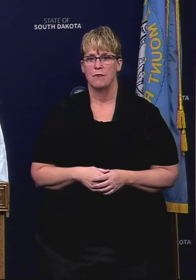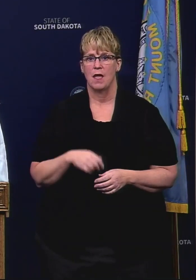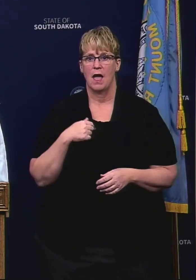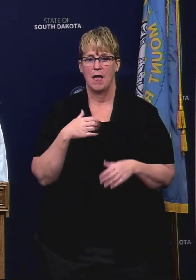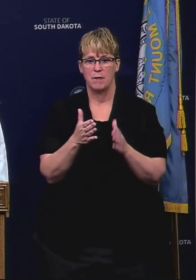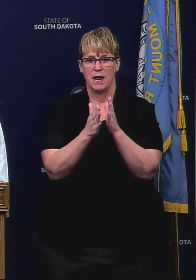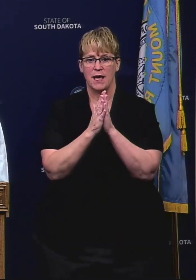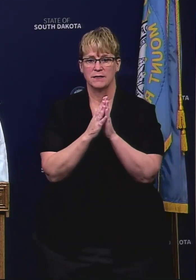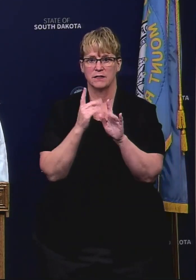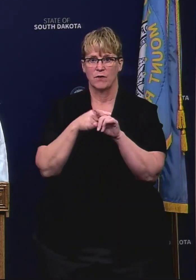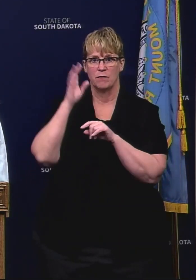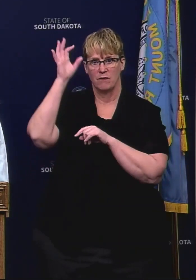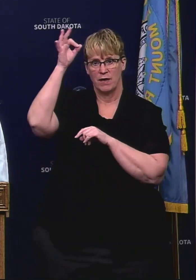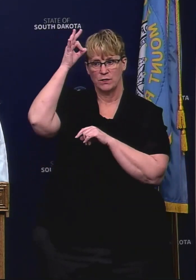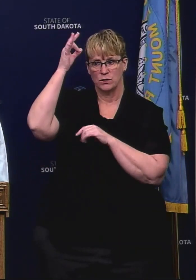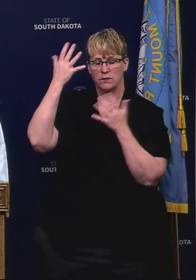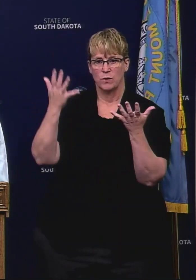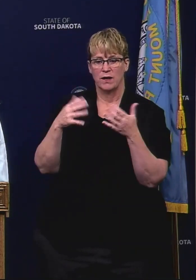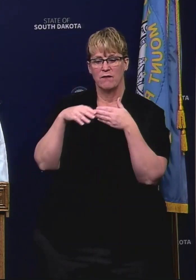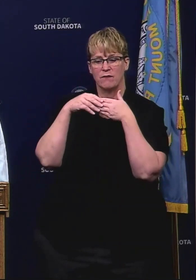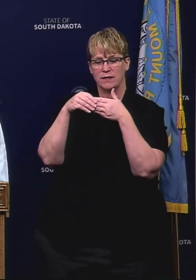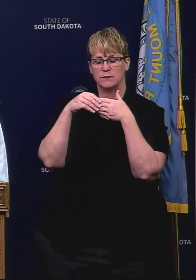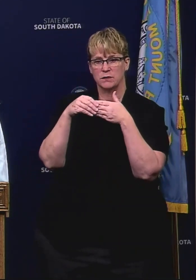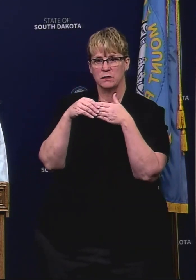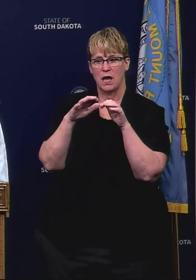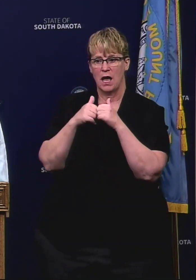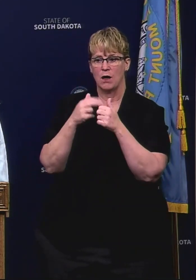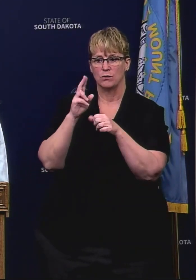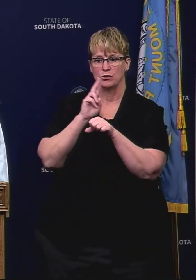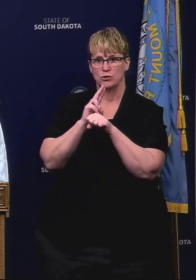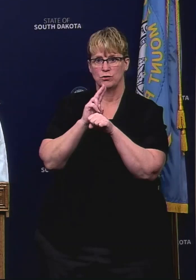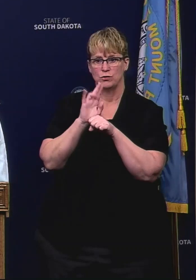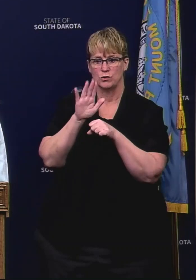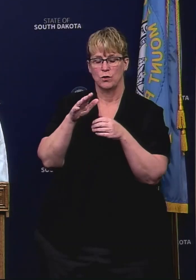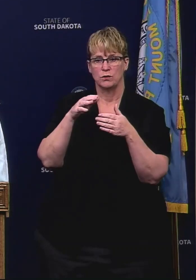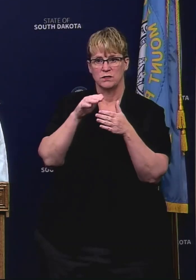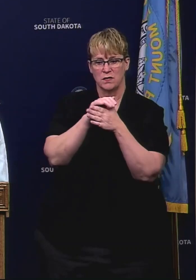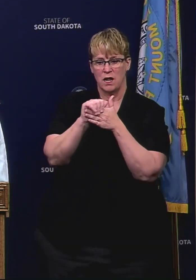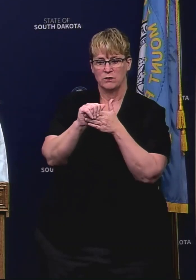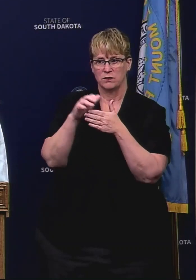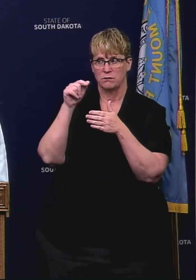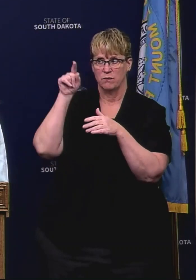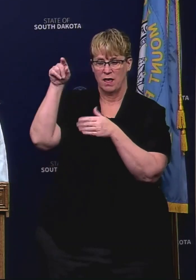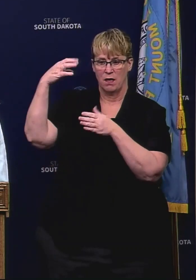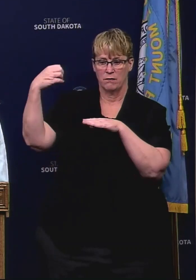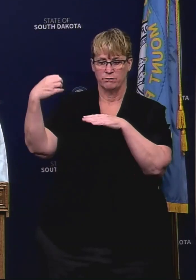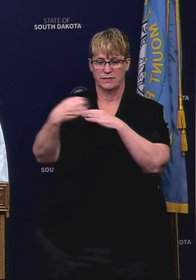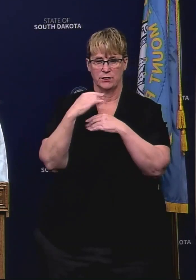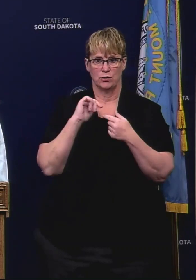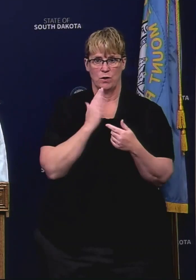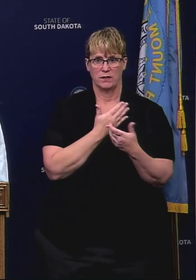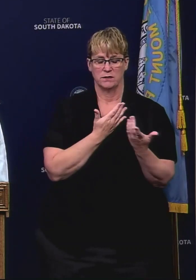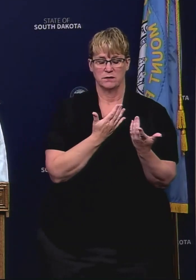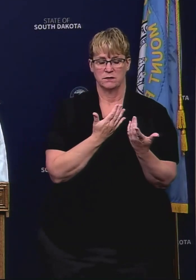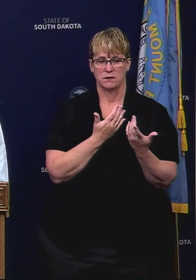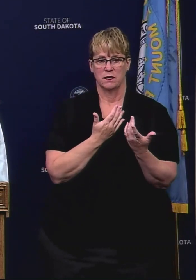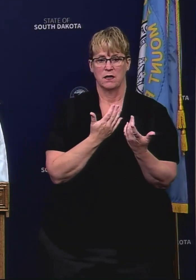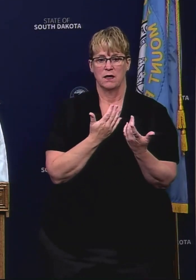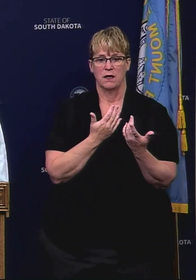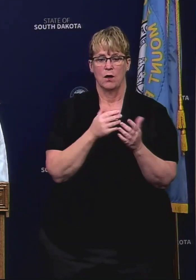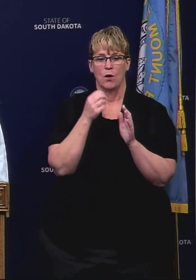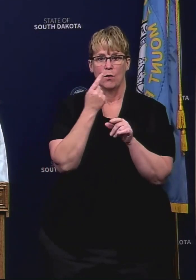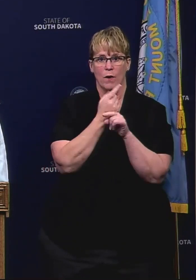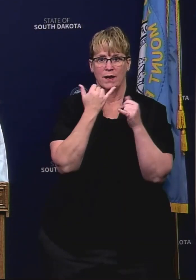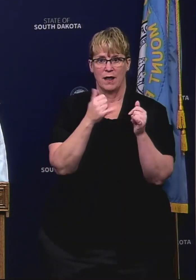is flexibility and how we utilize the dollars that they've already sent us that would allow us because the state government